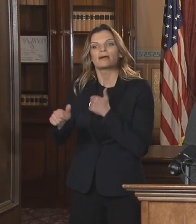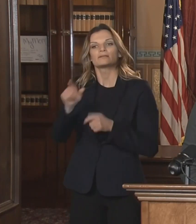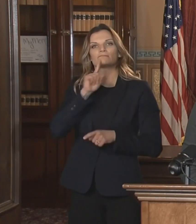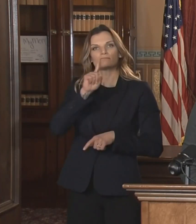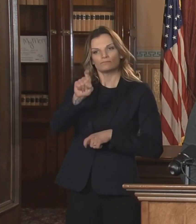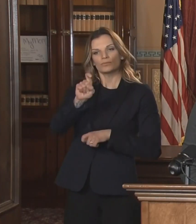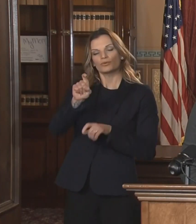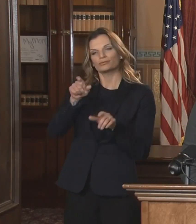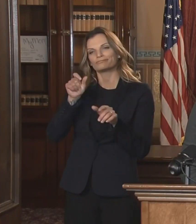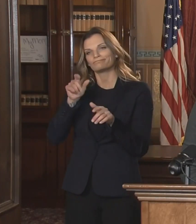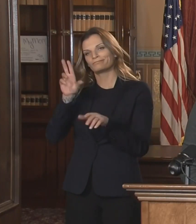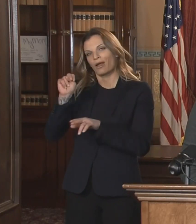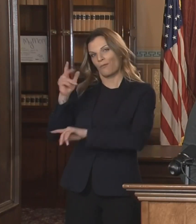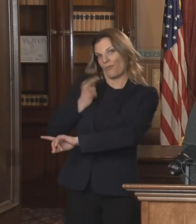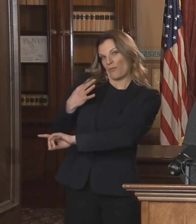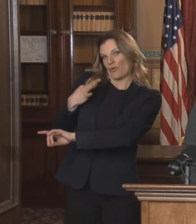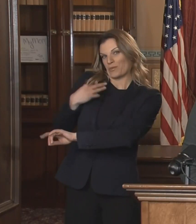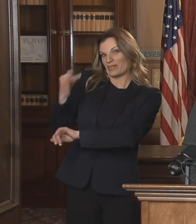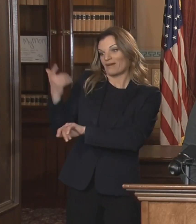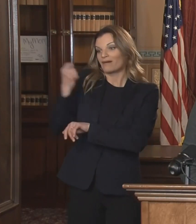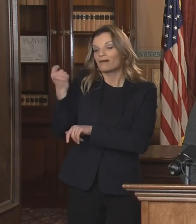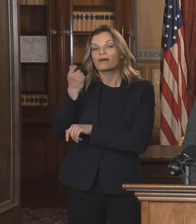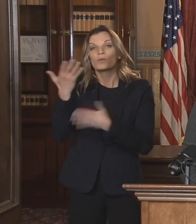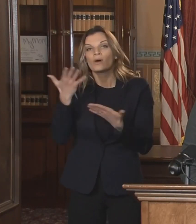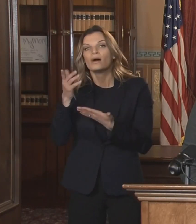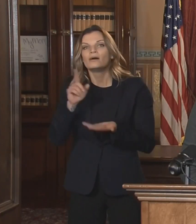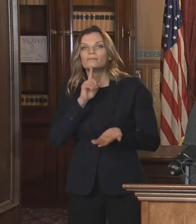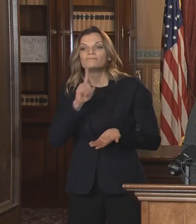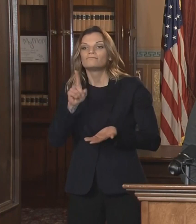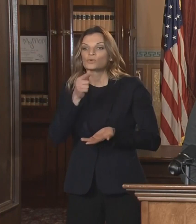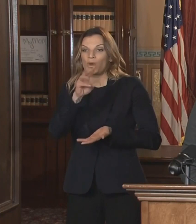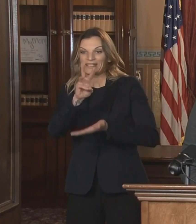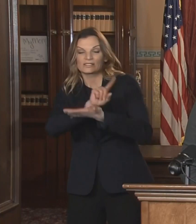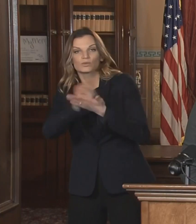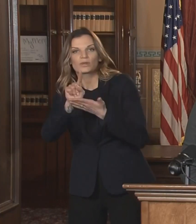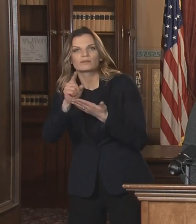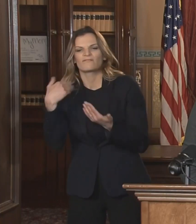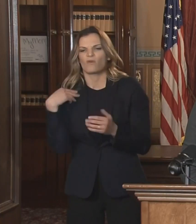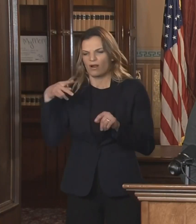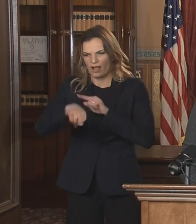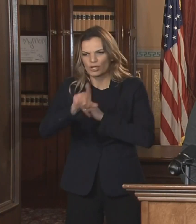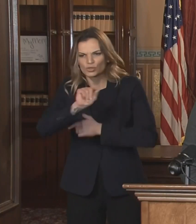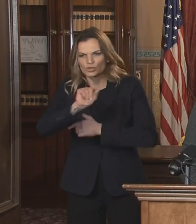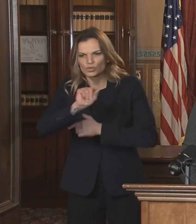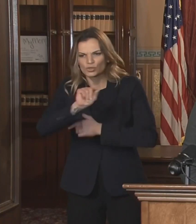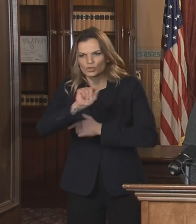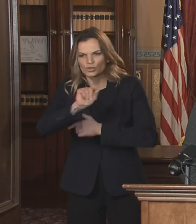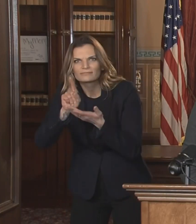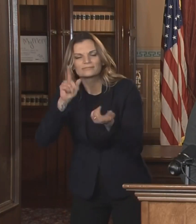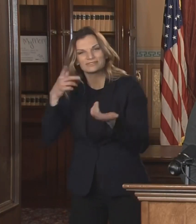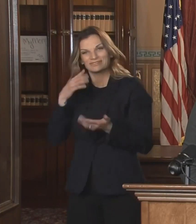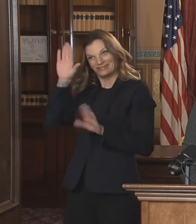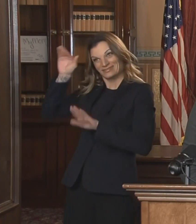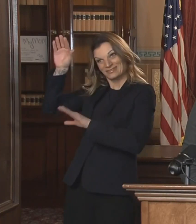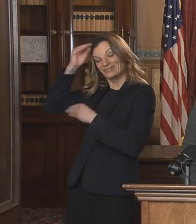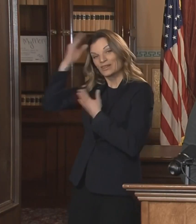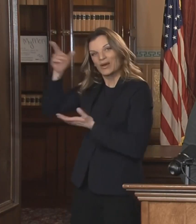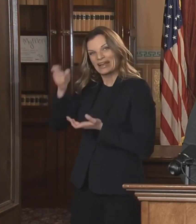and let inflation whittle away the $362 maximum weekly benefit.